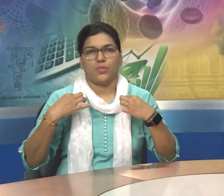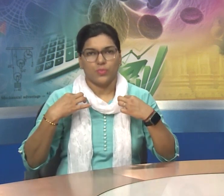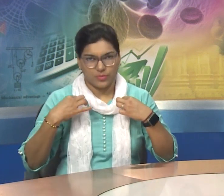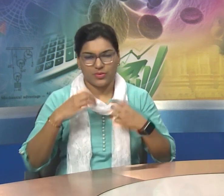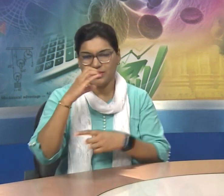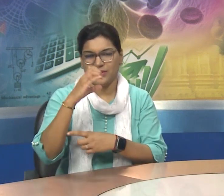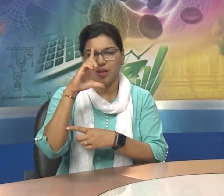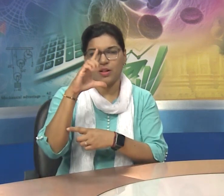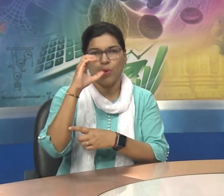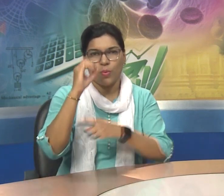Robes.